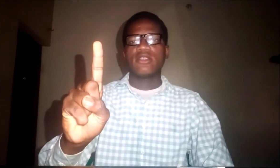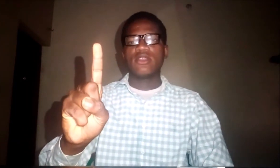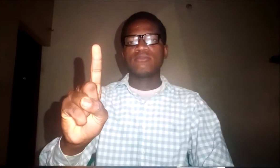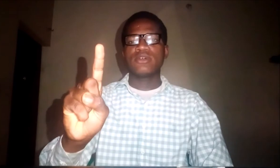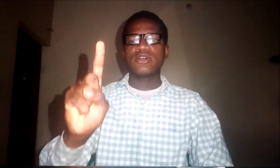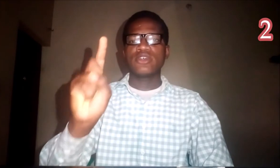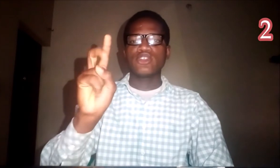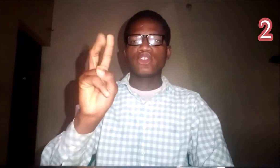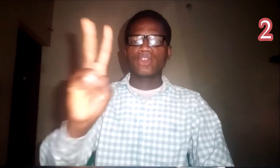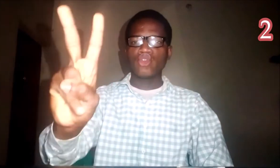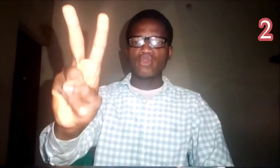Number two.